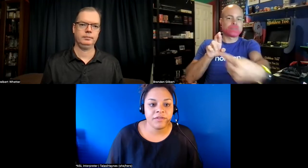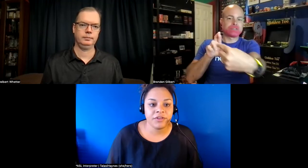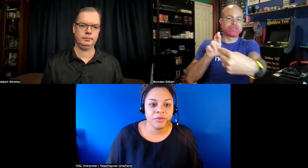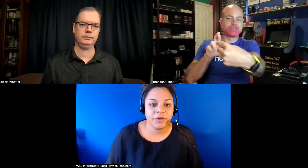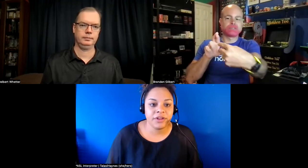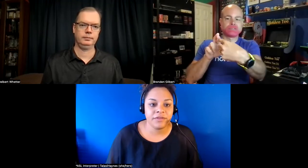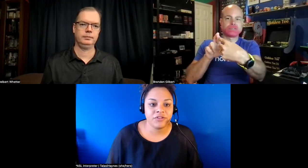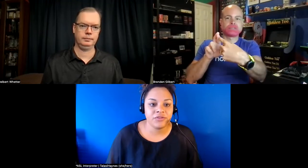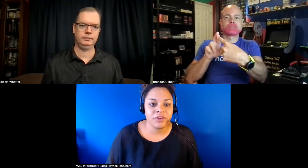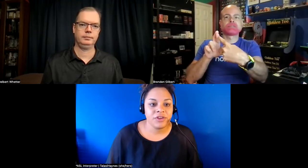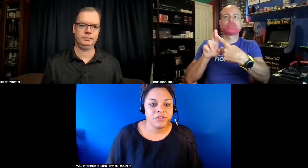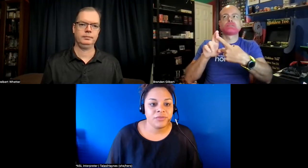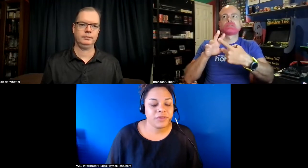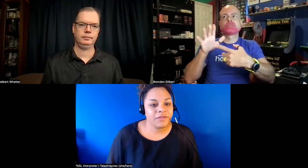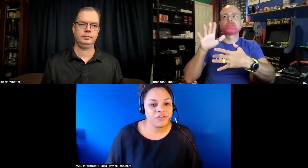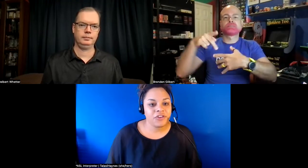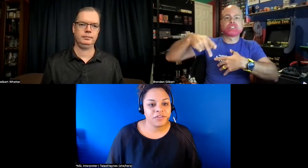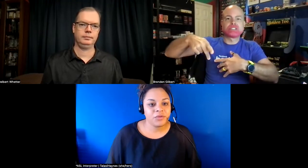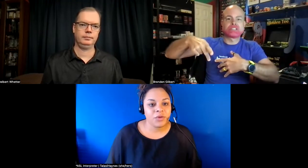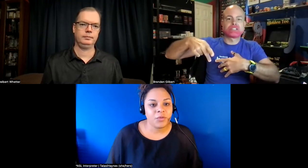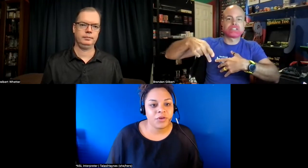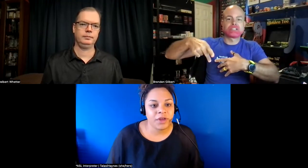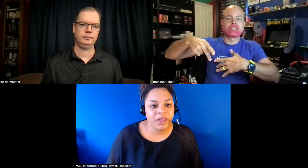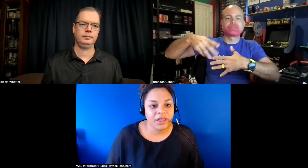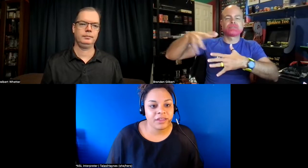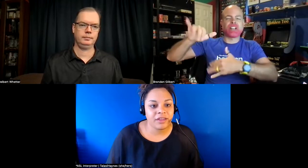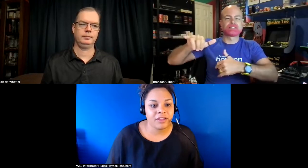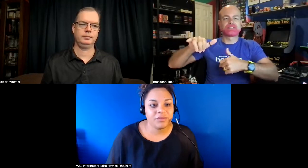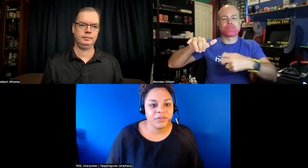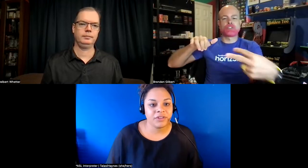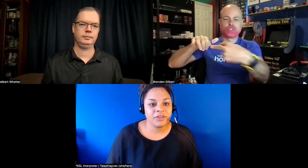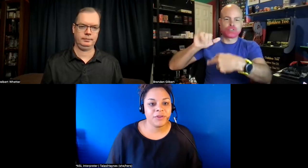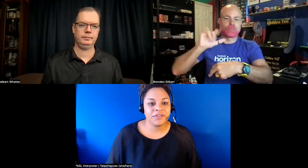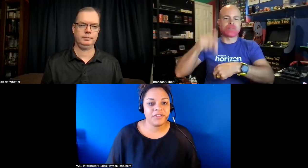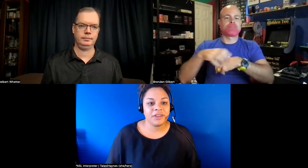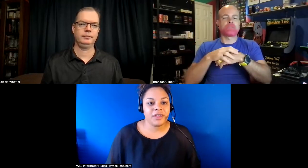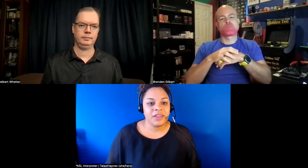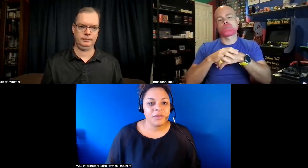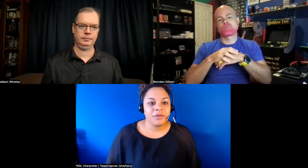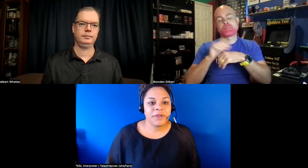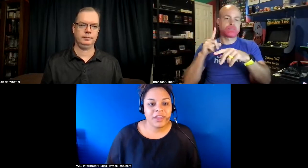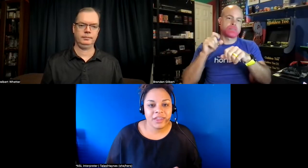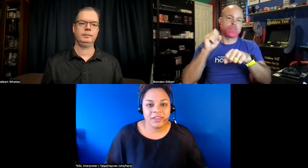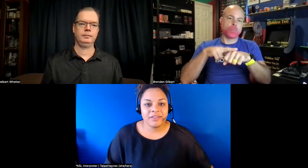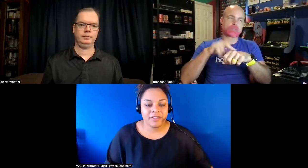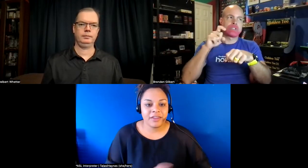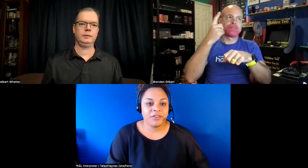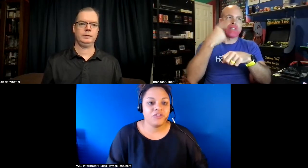to but if it's if it's just in in one way um you may just see like p in like the